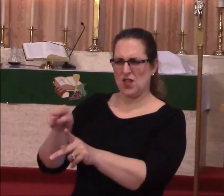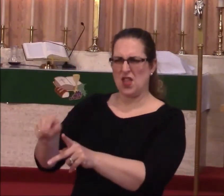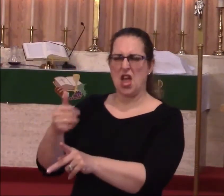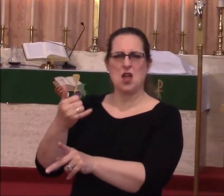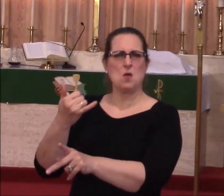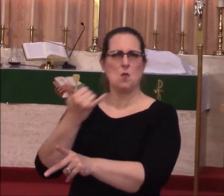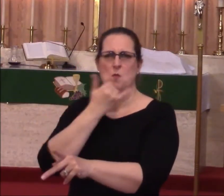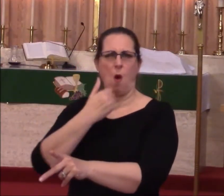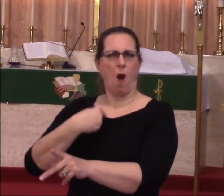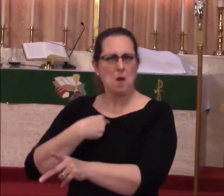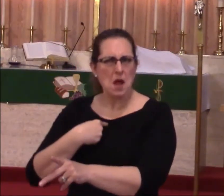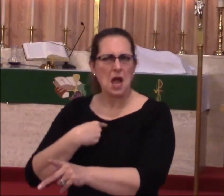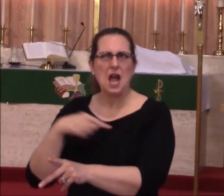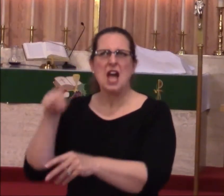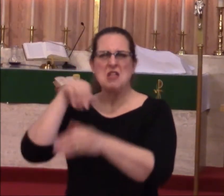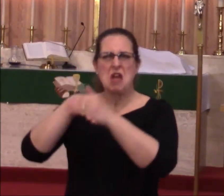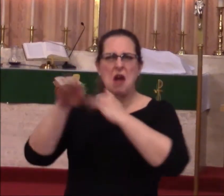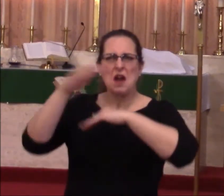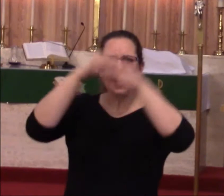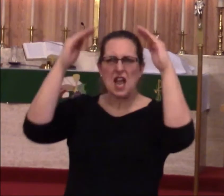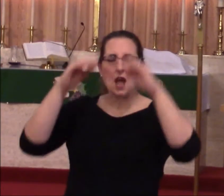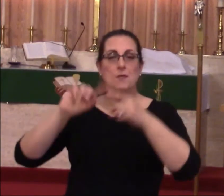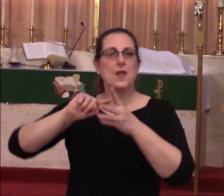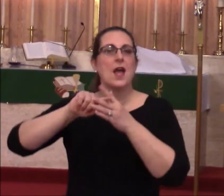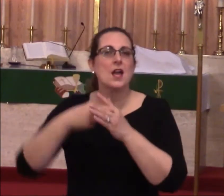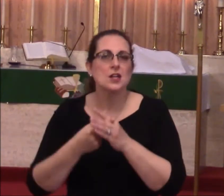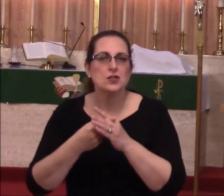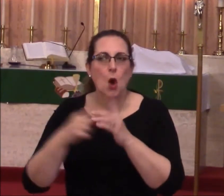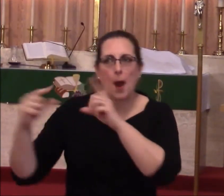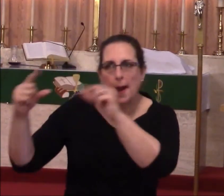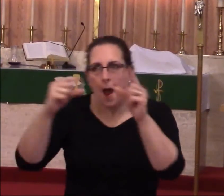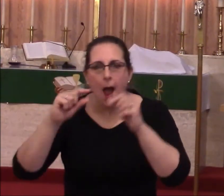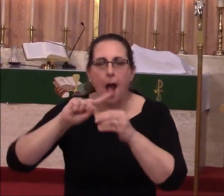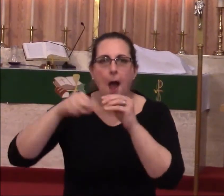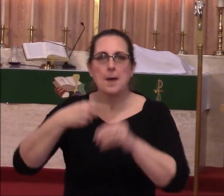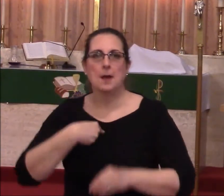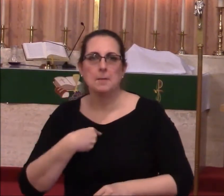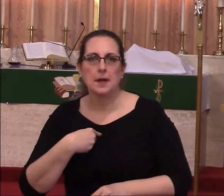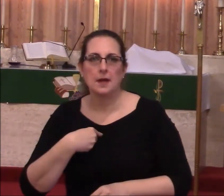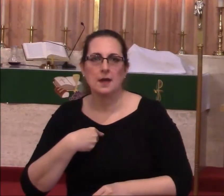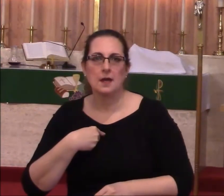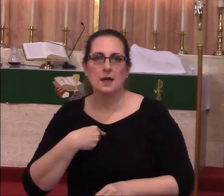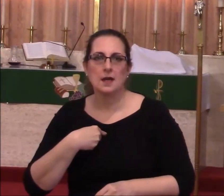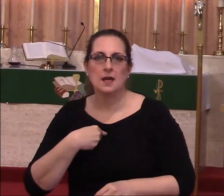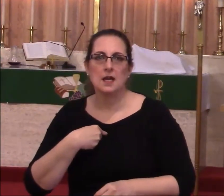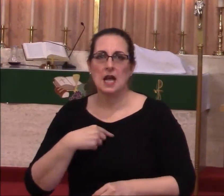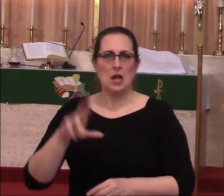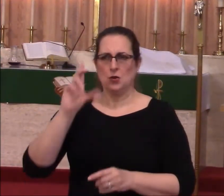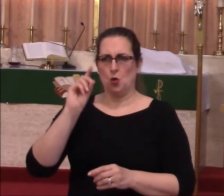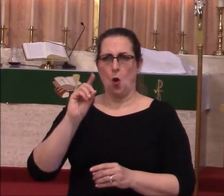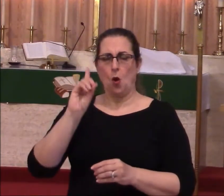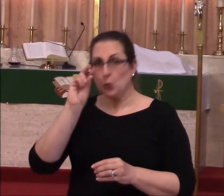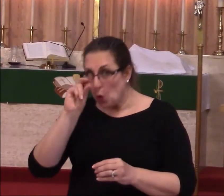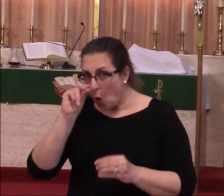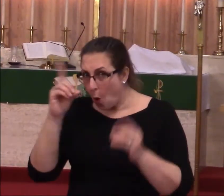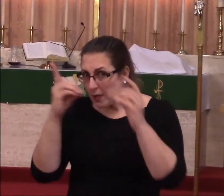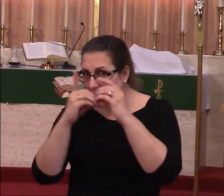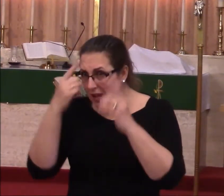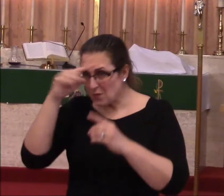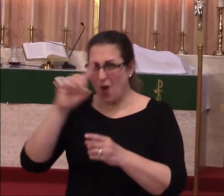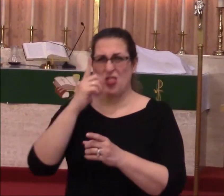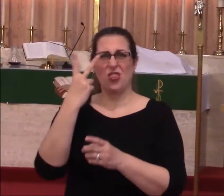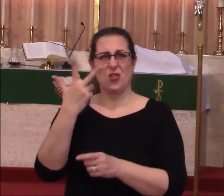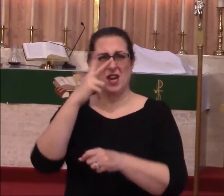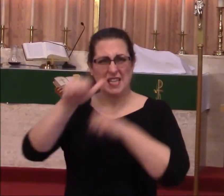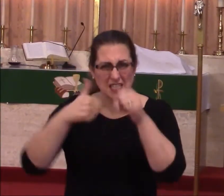That girl that started a rumor about you in seventh grade, and you couldn't get a date for three years. I'm